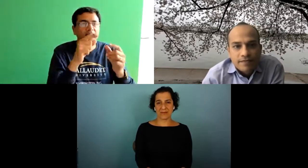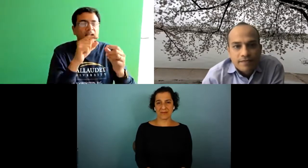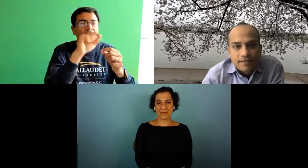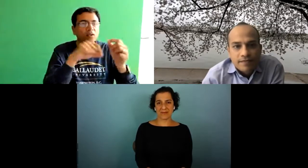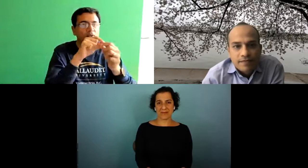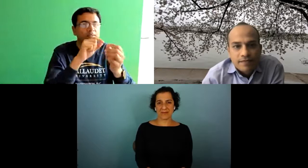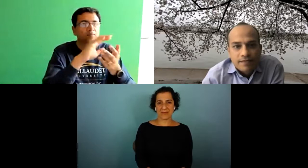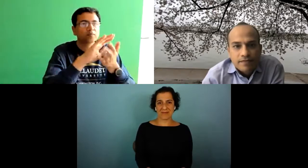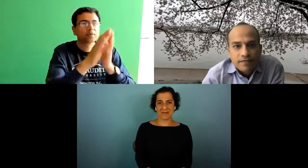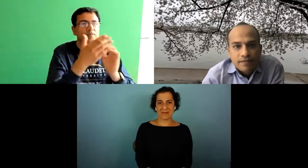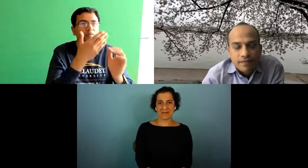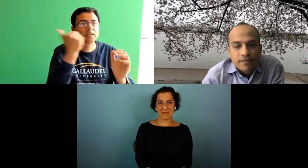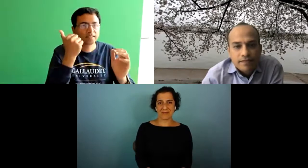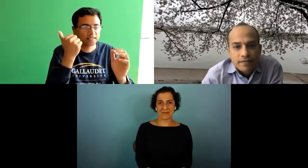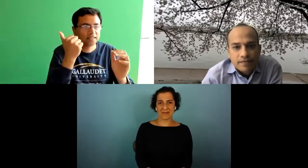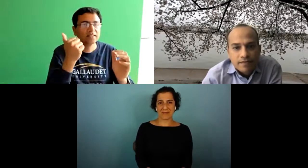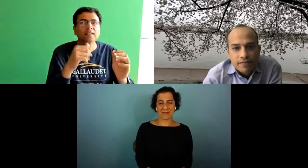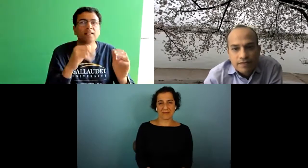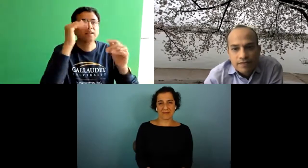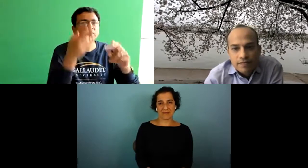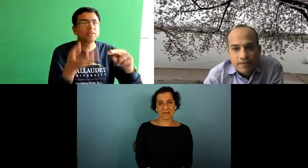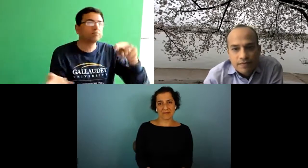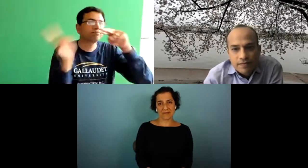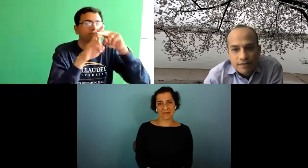there's a phrase expect less and